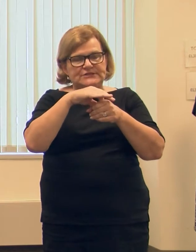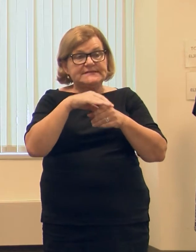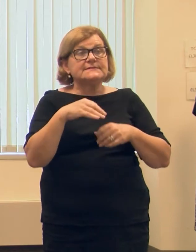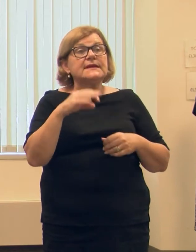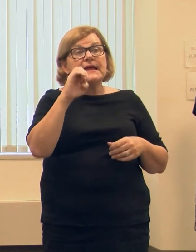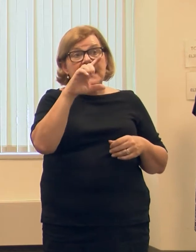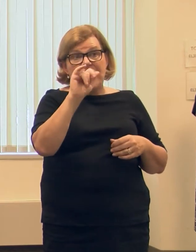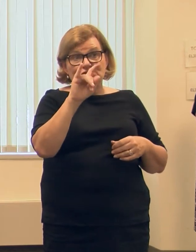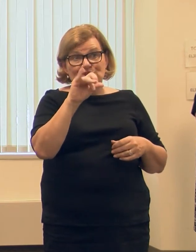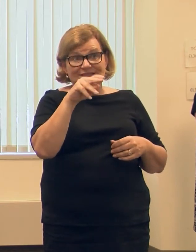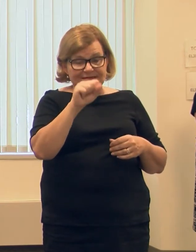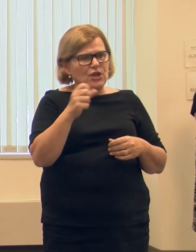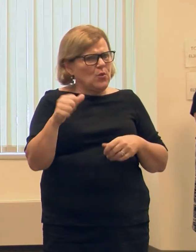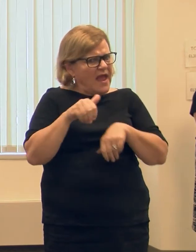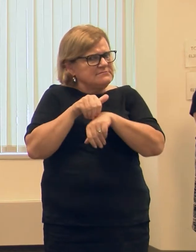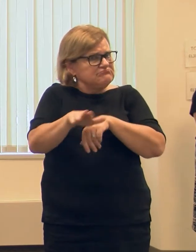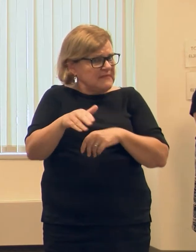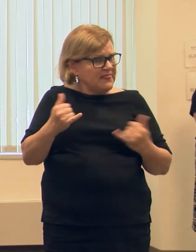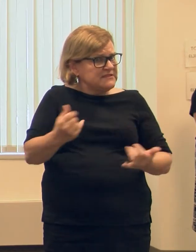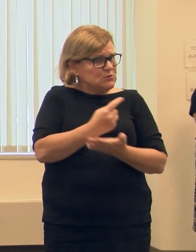And you can submit that this week.